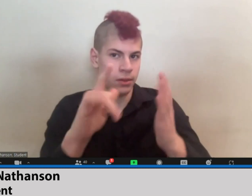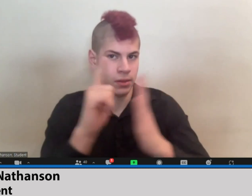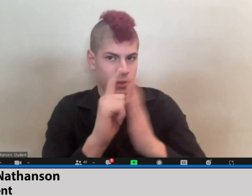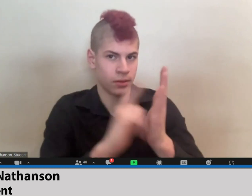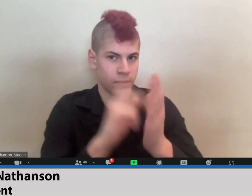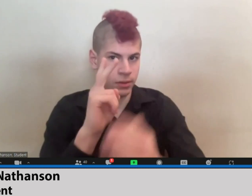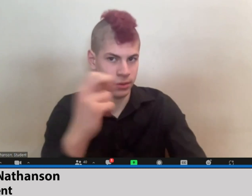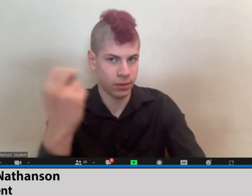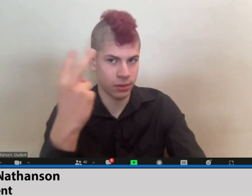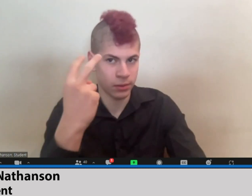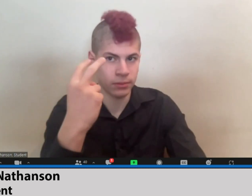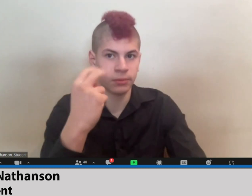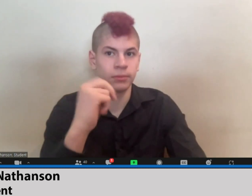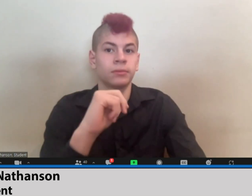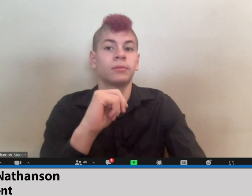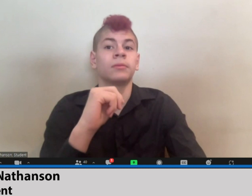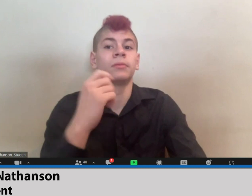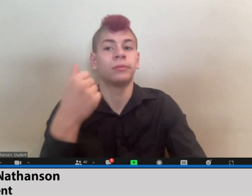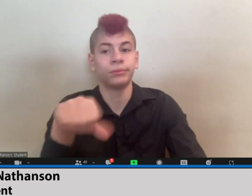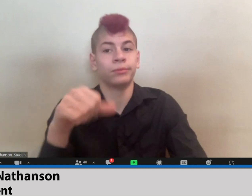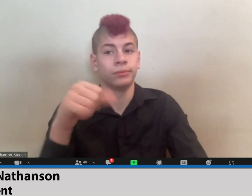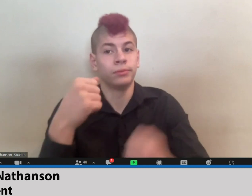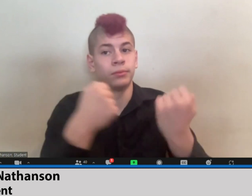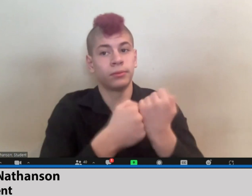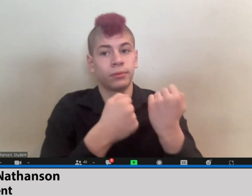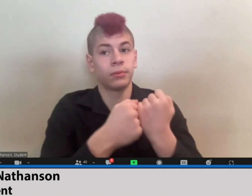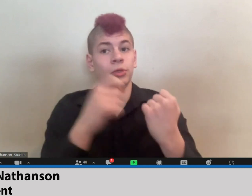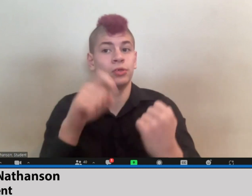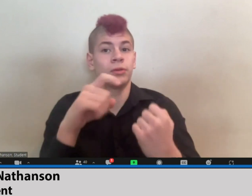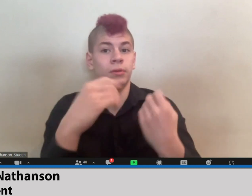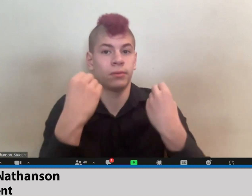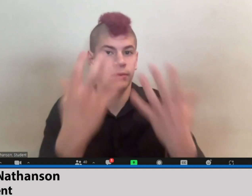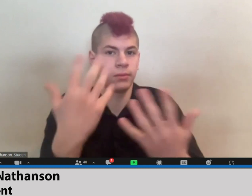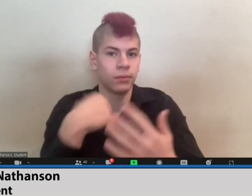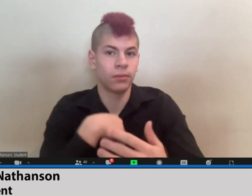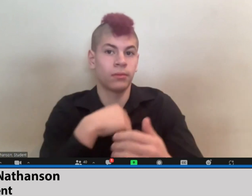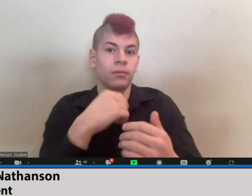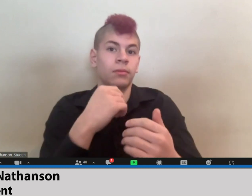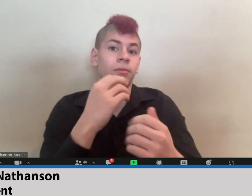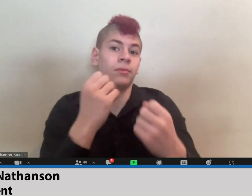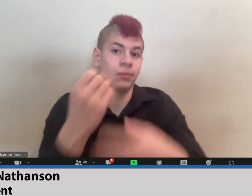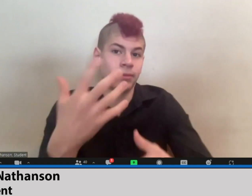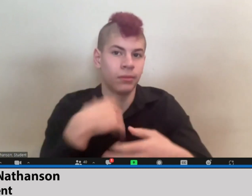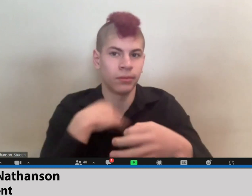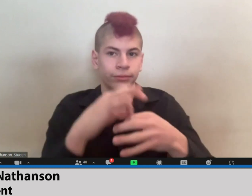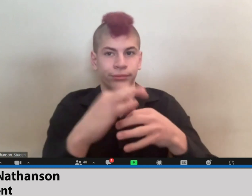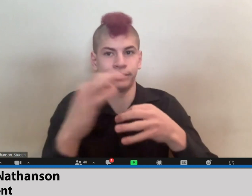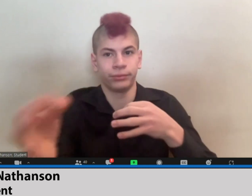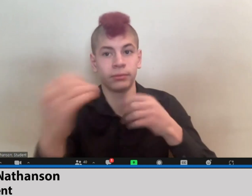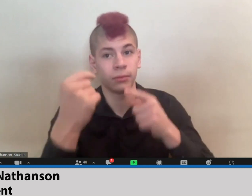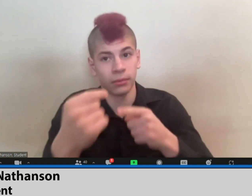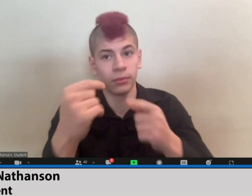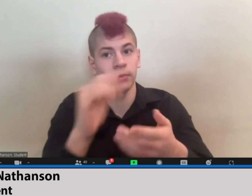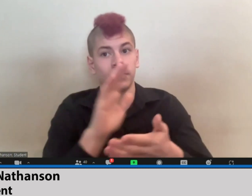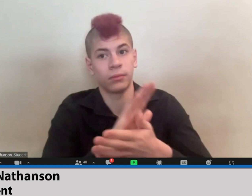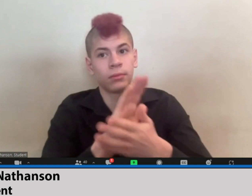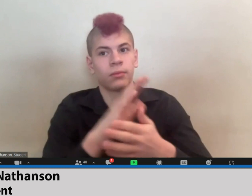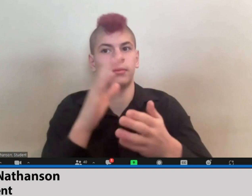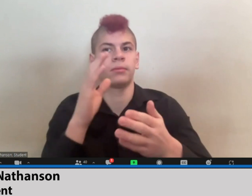the stone wall of an excuse pointing saying that they needed to be legally recognized